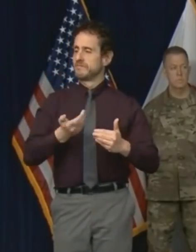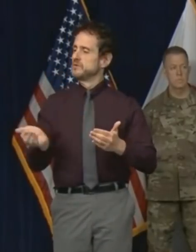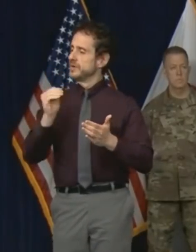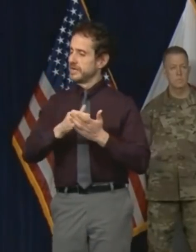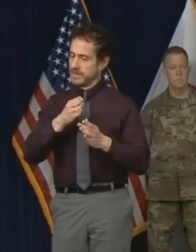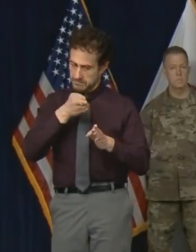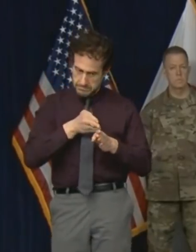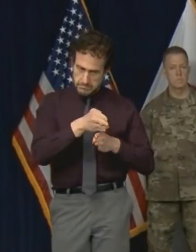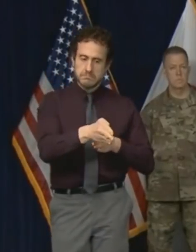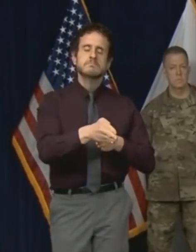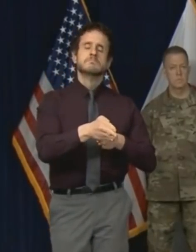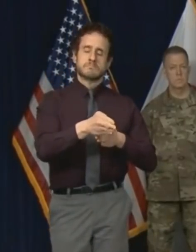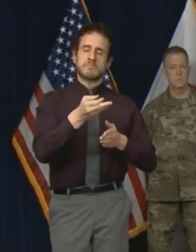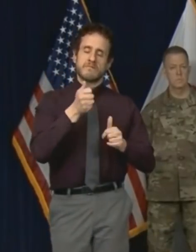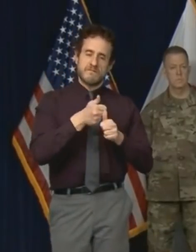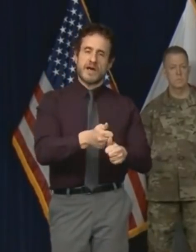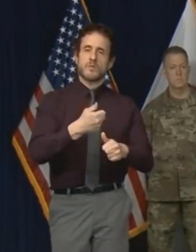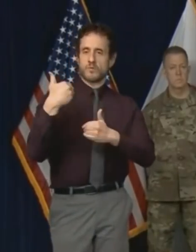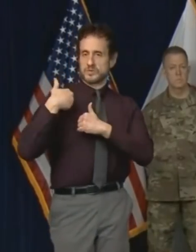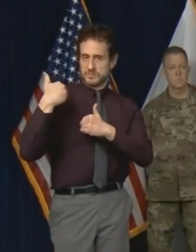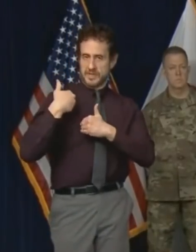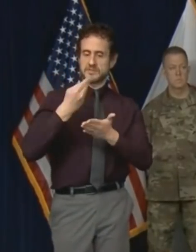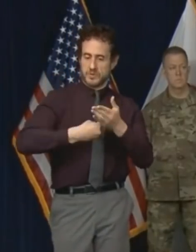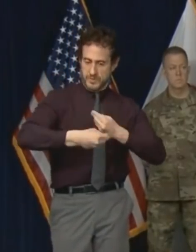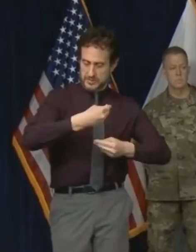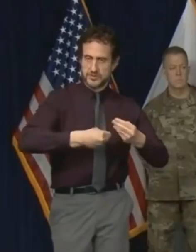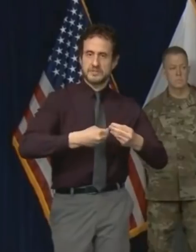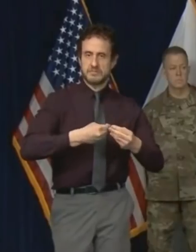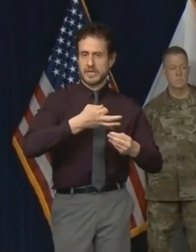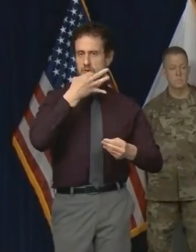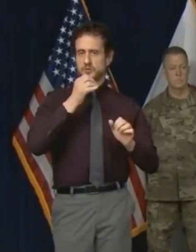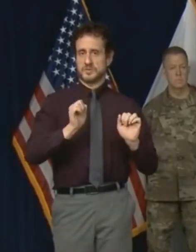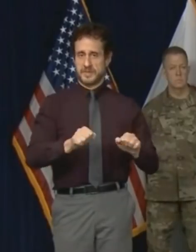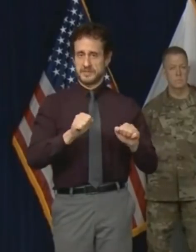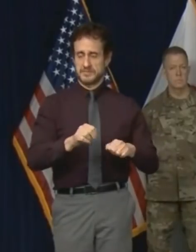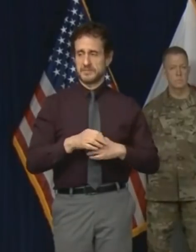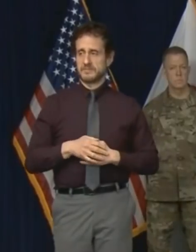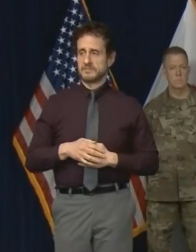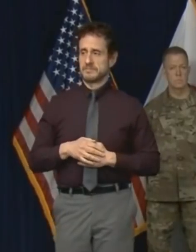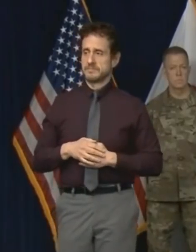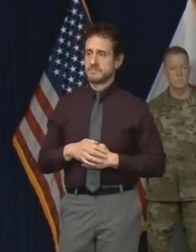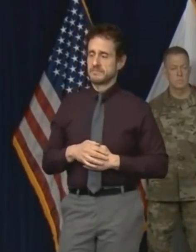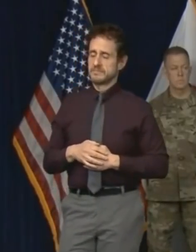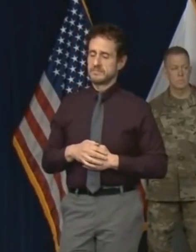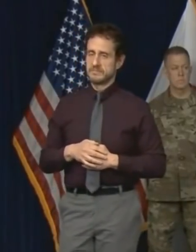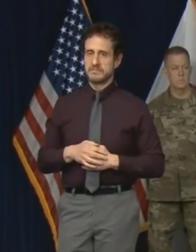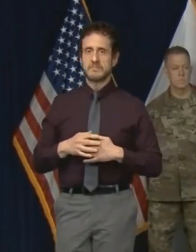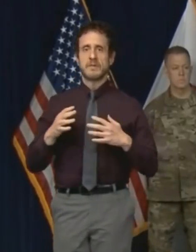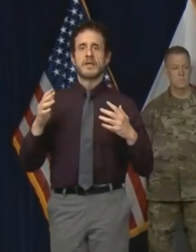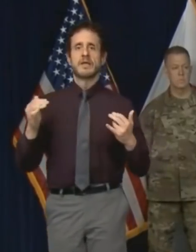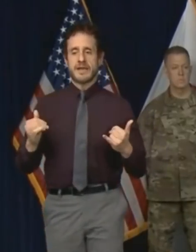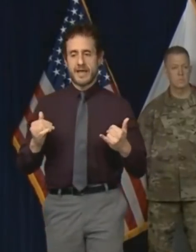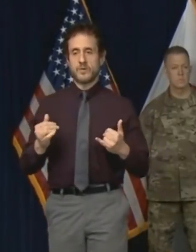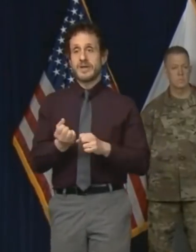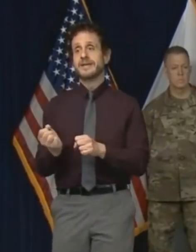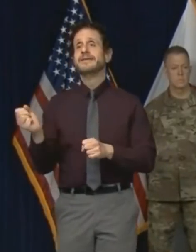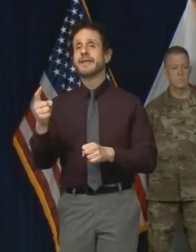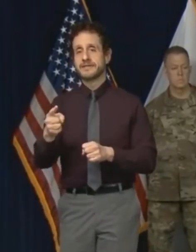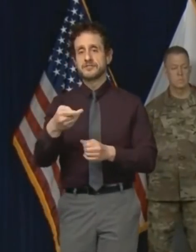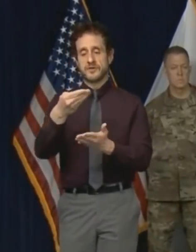on track as soon as we can. That brings me to fiscal year 2021